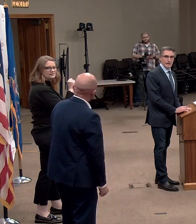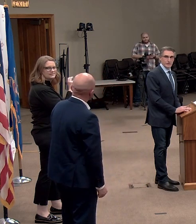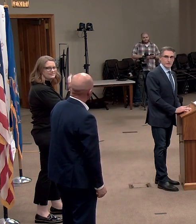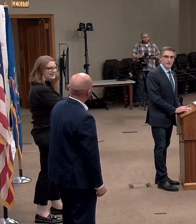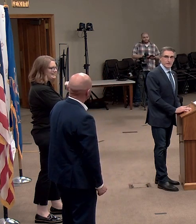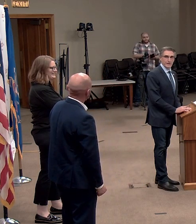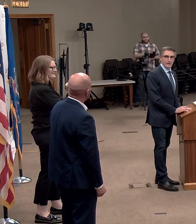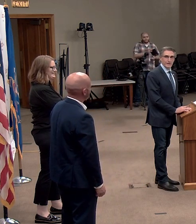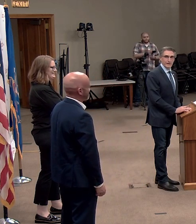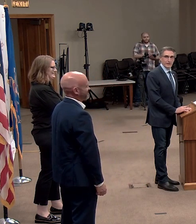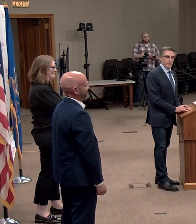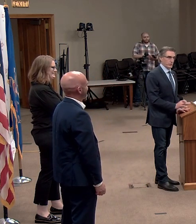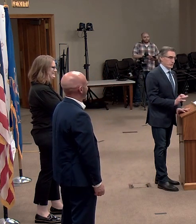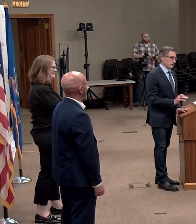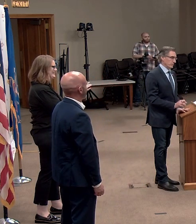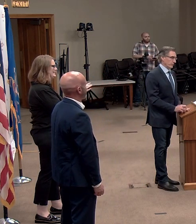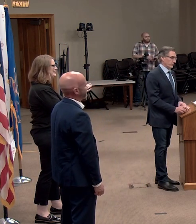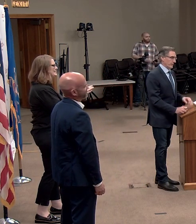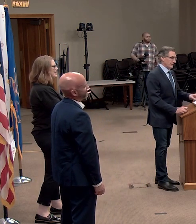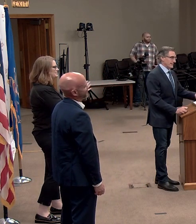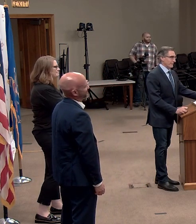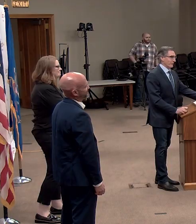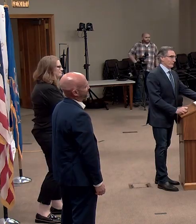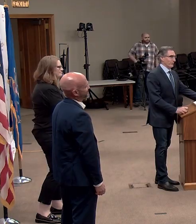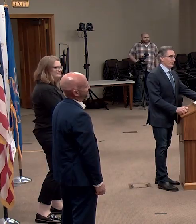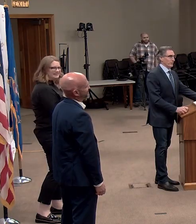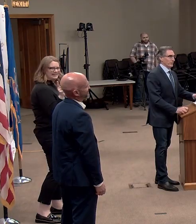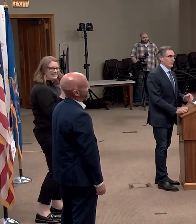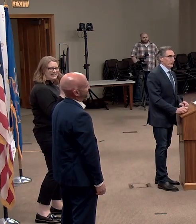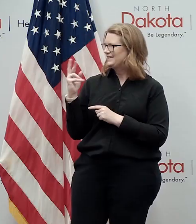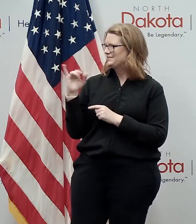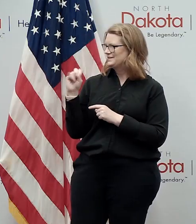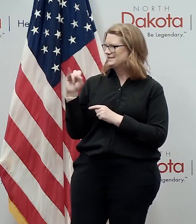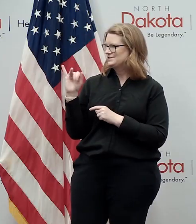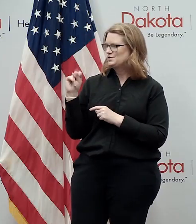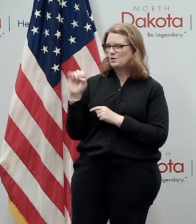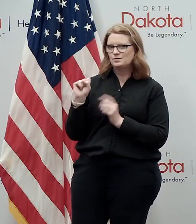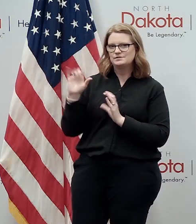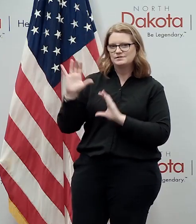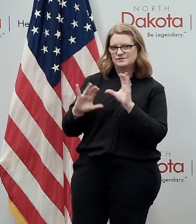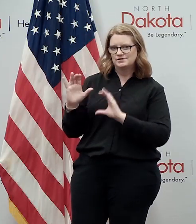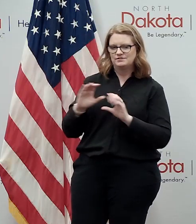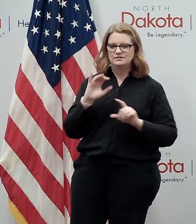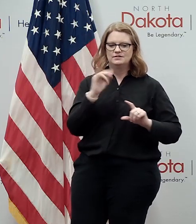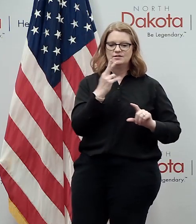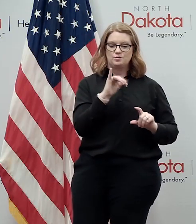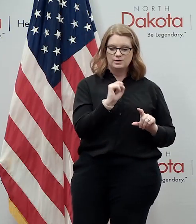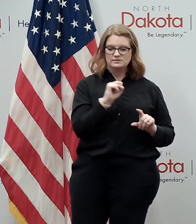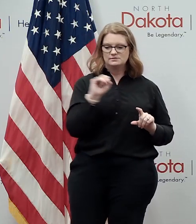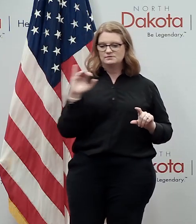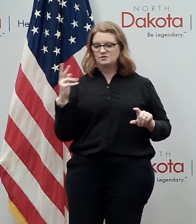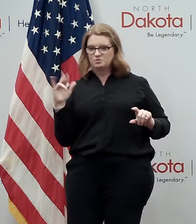active and passionate. Uh, and I know that Chris Jones has spent a lot of time visiting with him. So, Chris to Chris, here's the question.